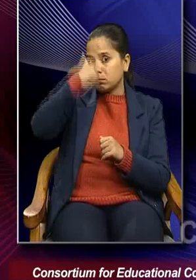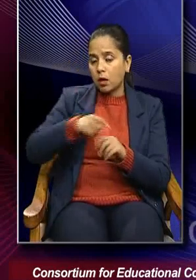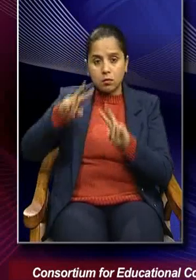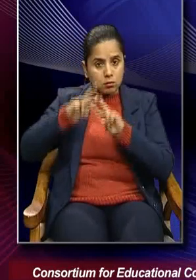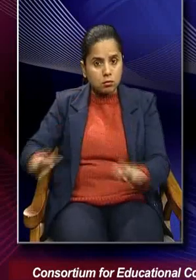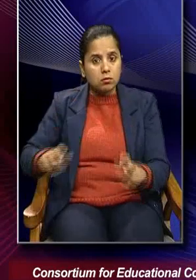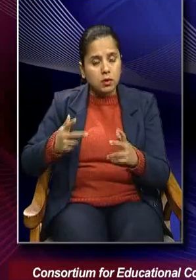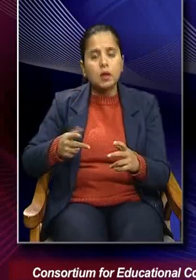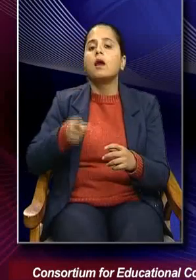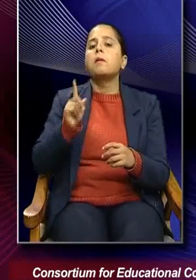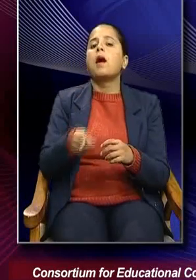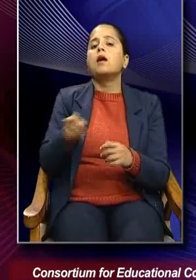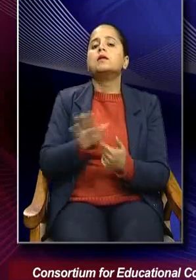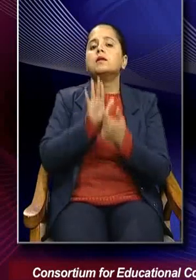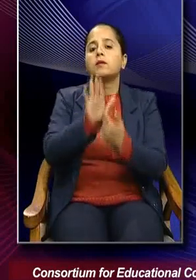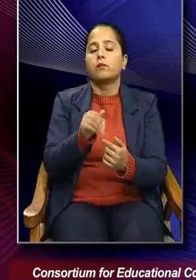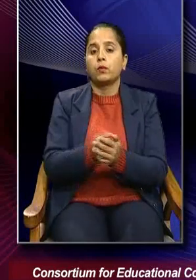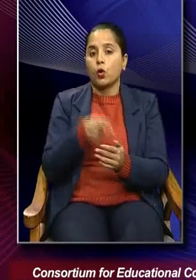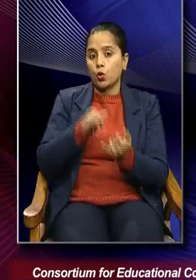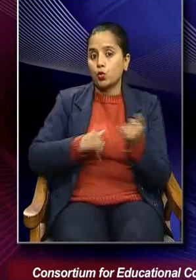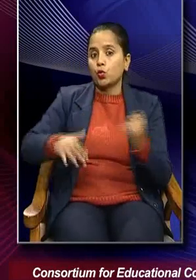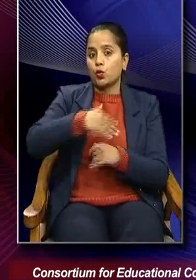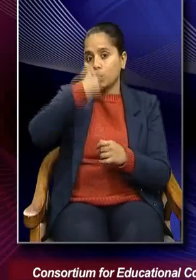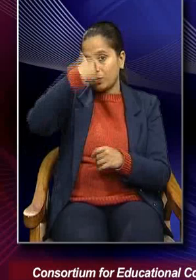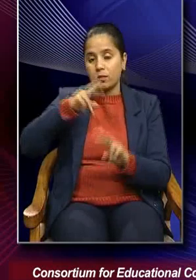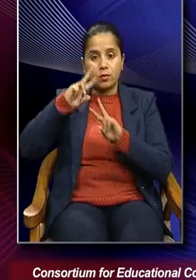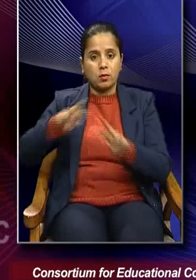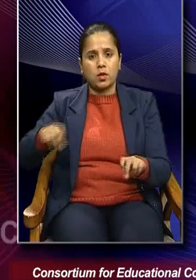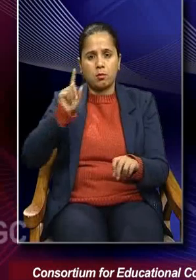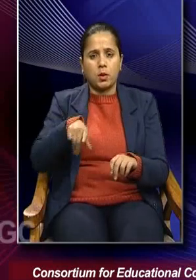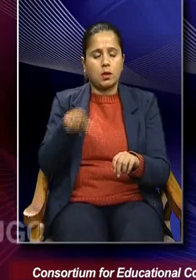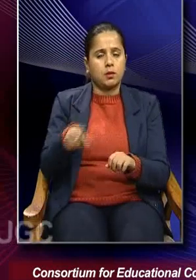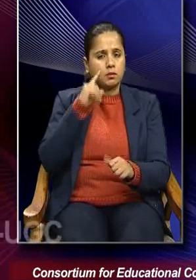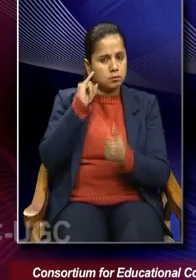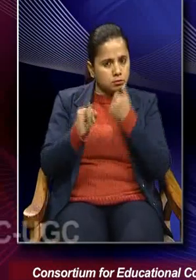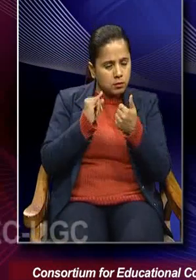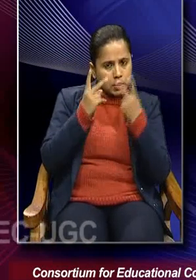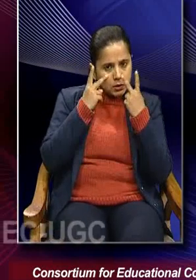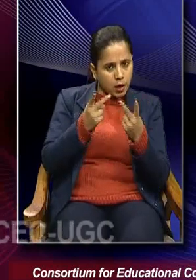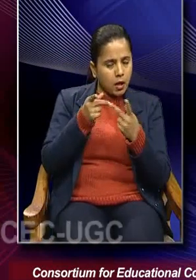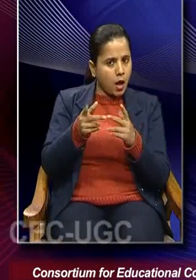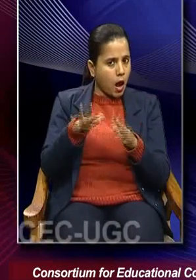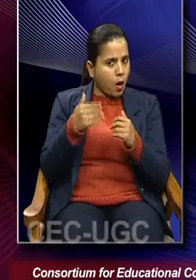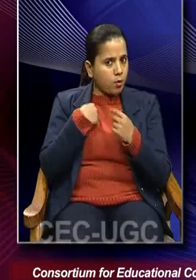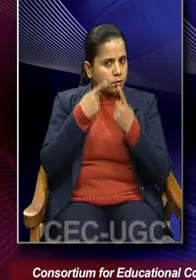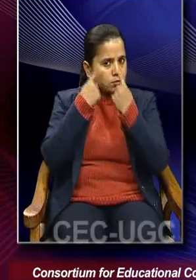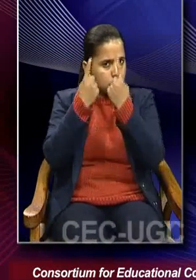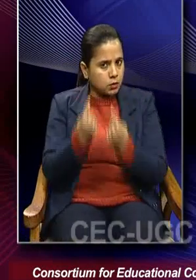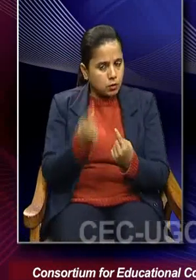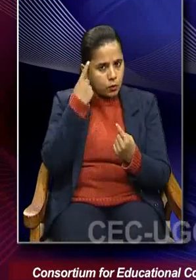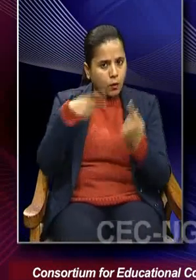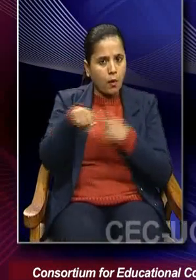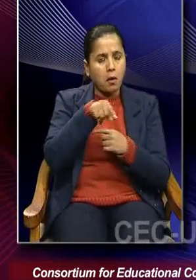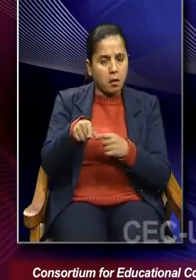It implies that the sociologist has to critically re-evaluate, taken for granted